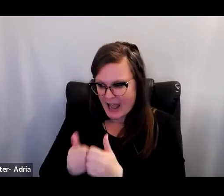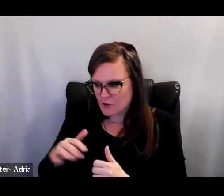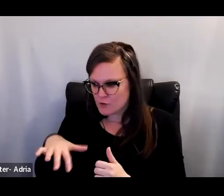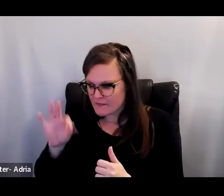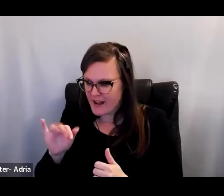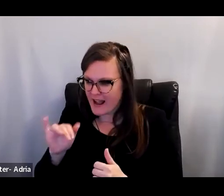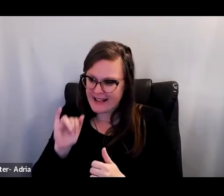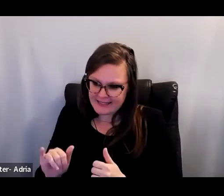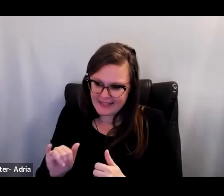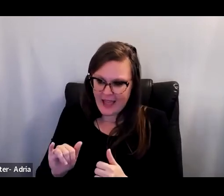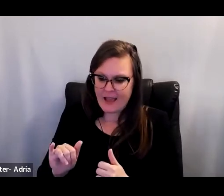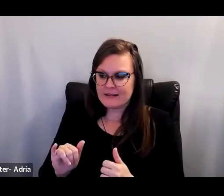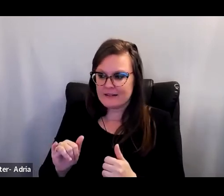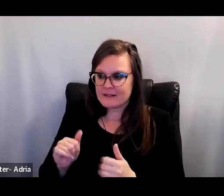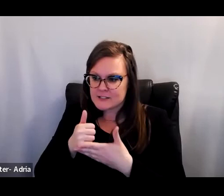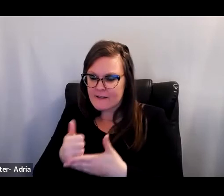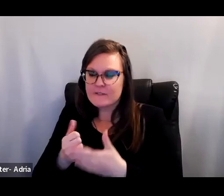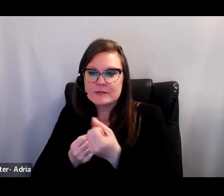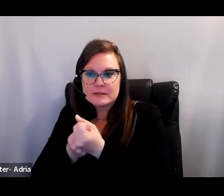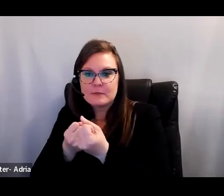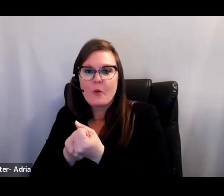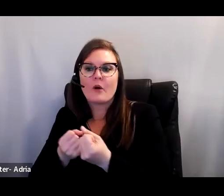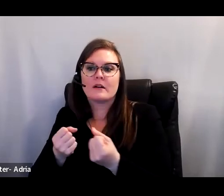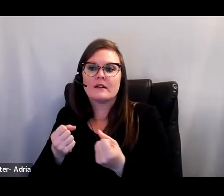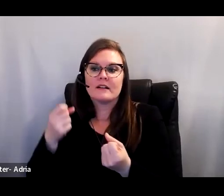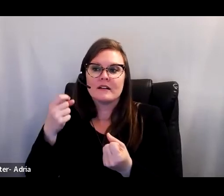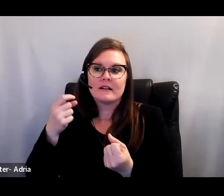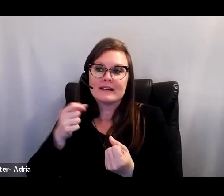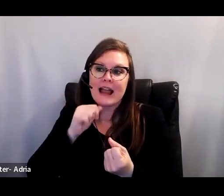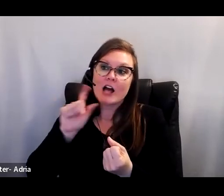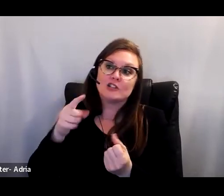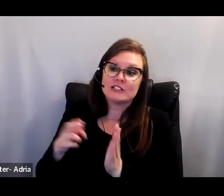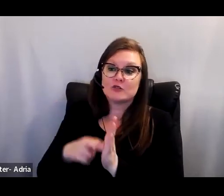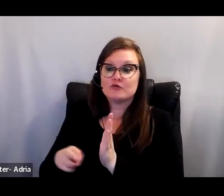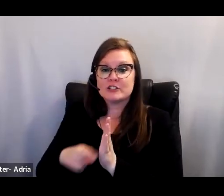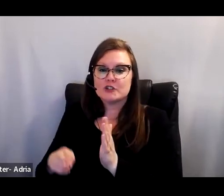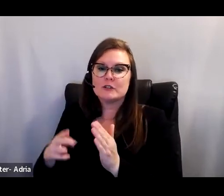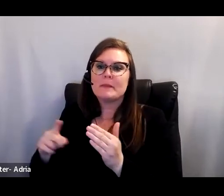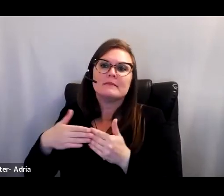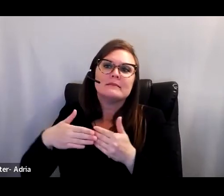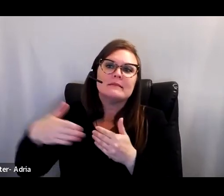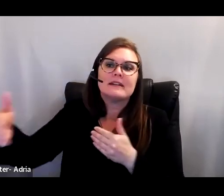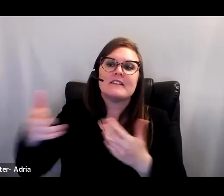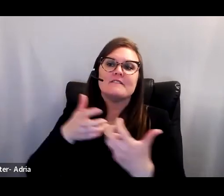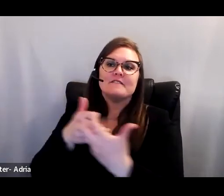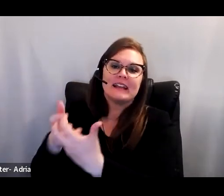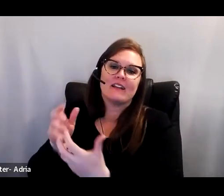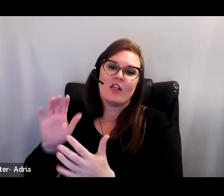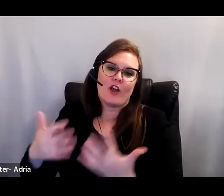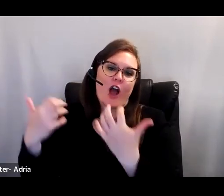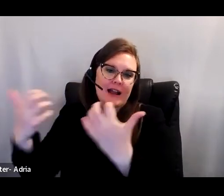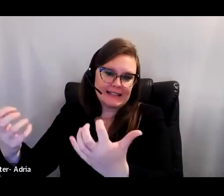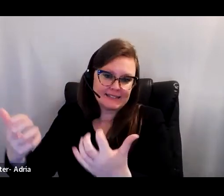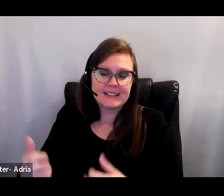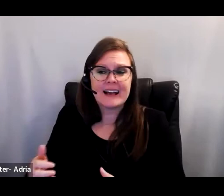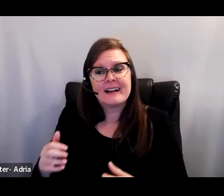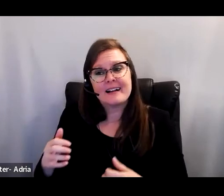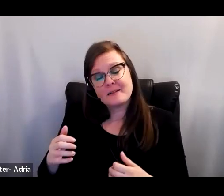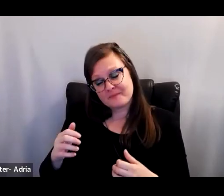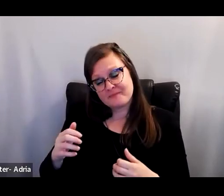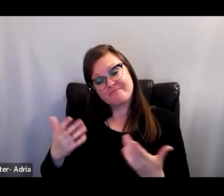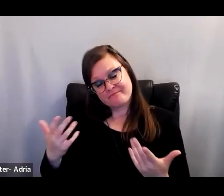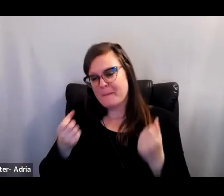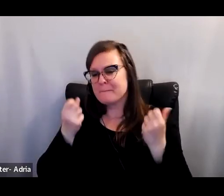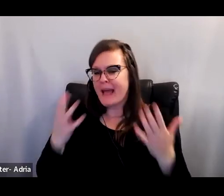beyond a research audience are not typically a part of PhD education. That said, many of our phenomenal